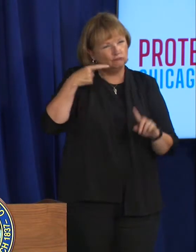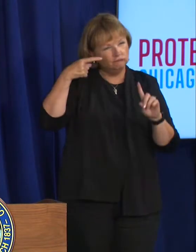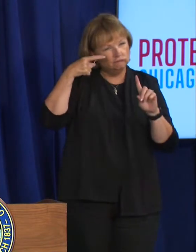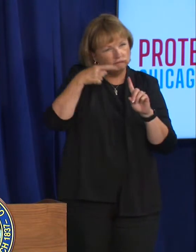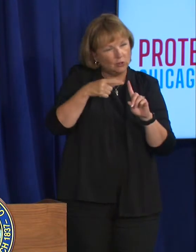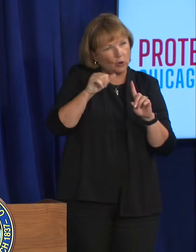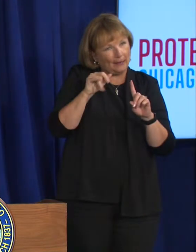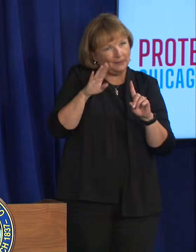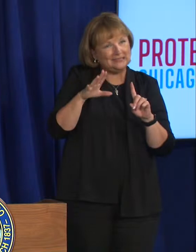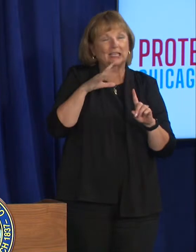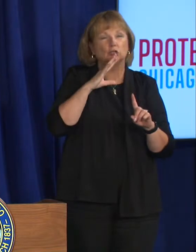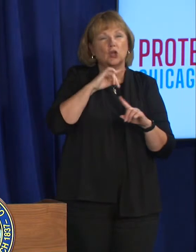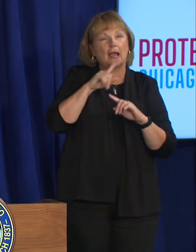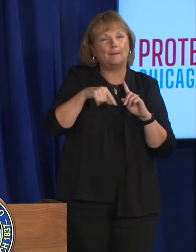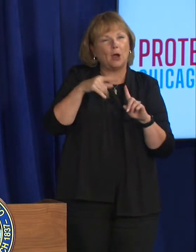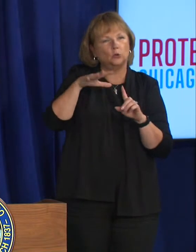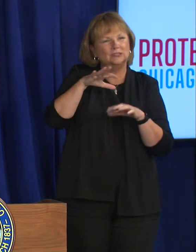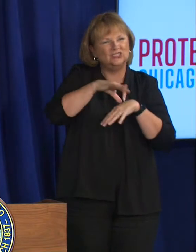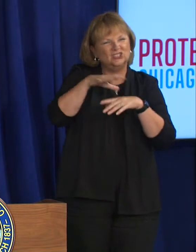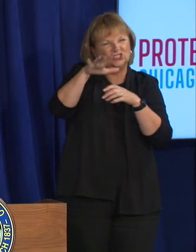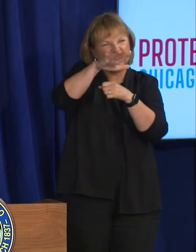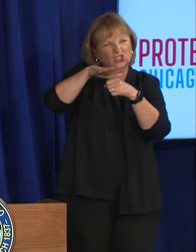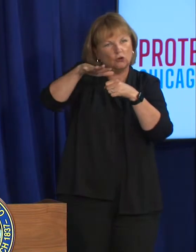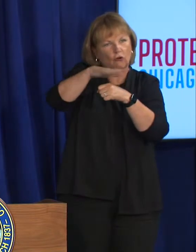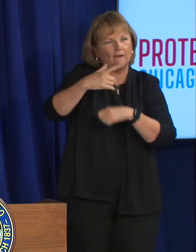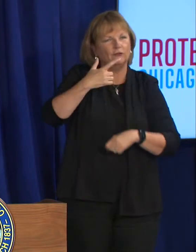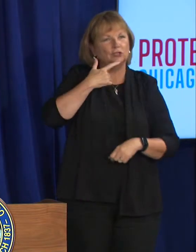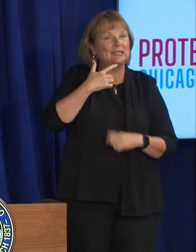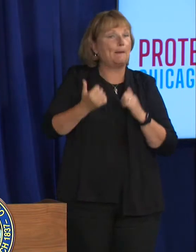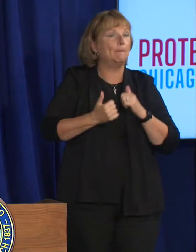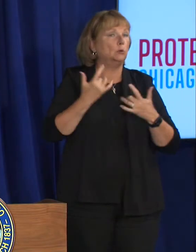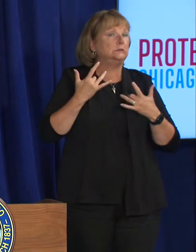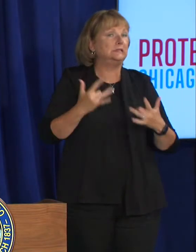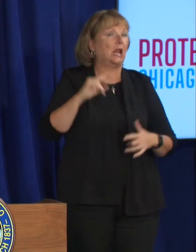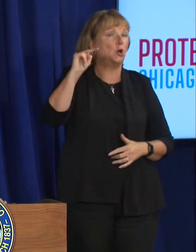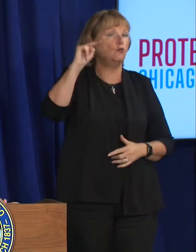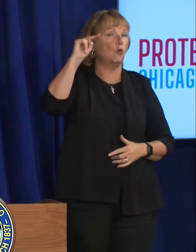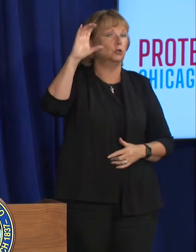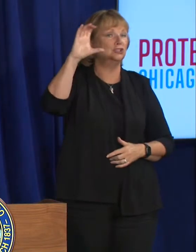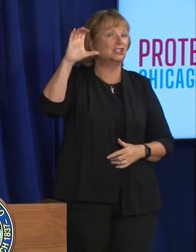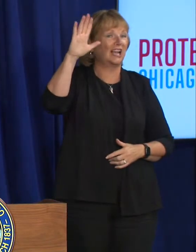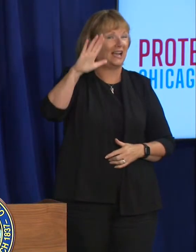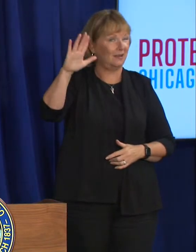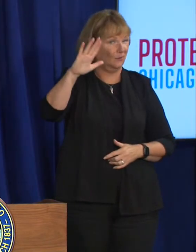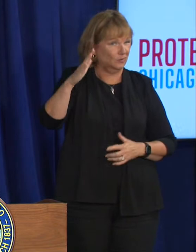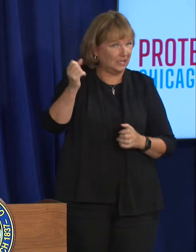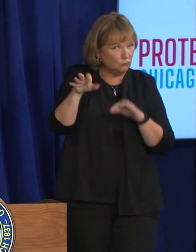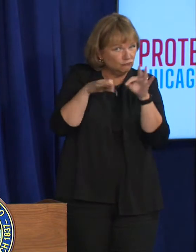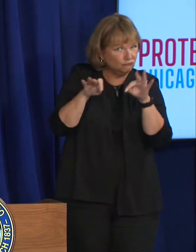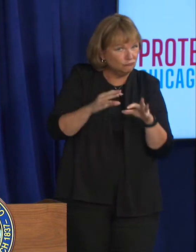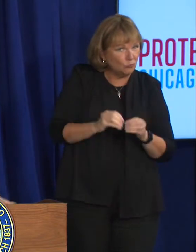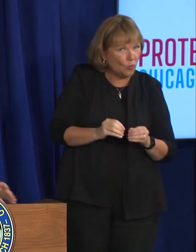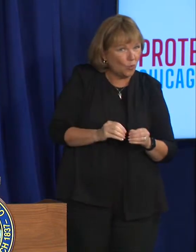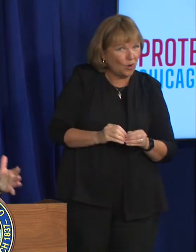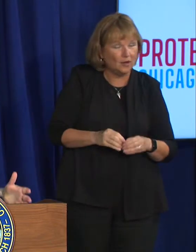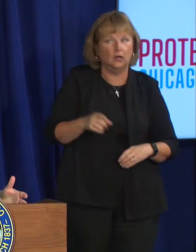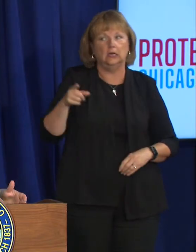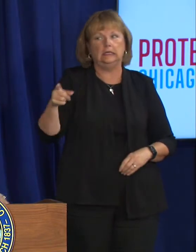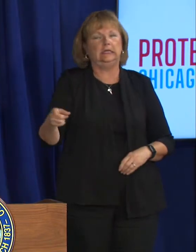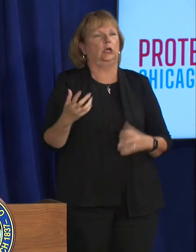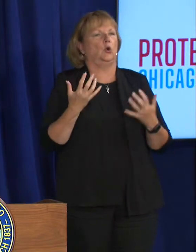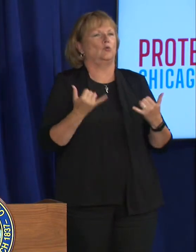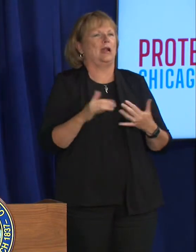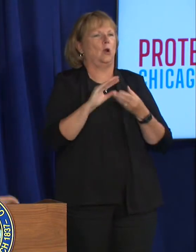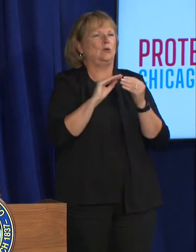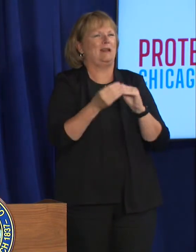distribution of these cases i know you you kind of mentioned top level most on the north side is there anything more specific you can give yeah at this point when numbers are still